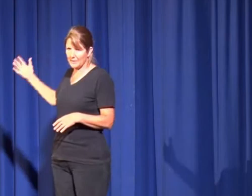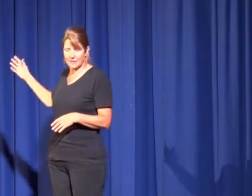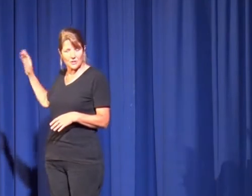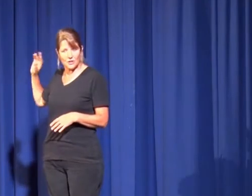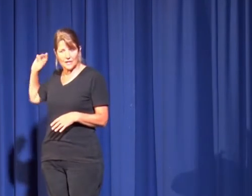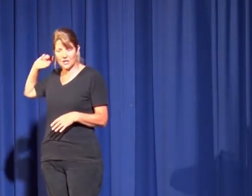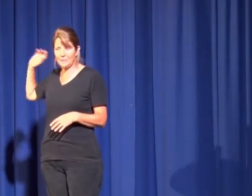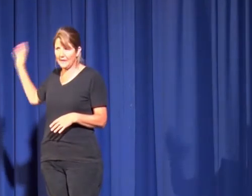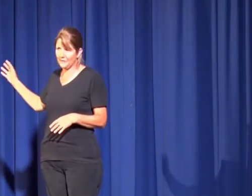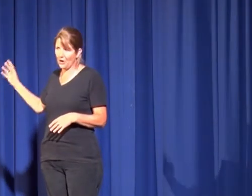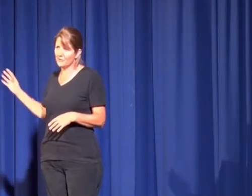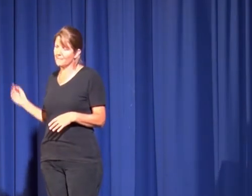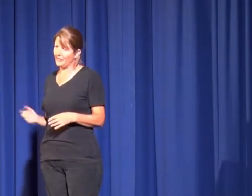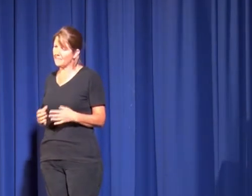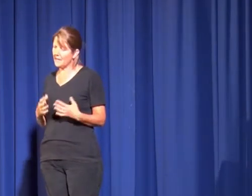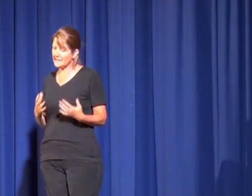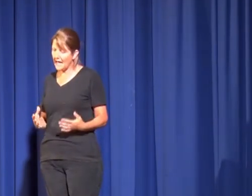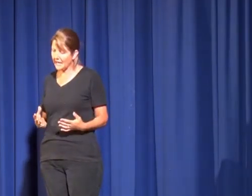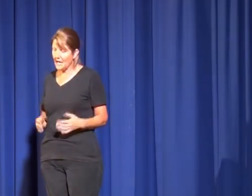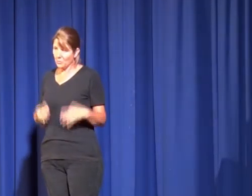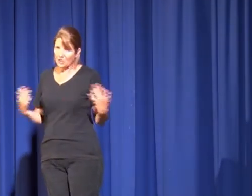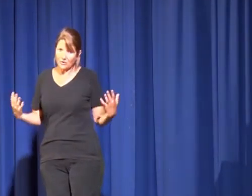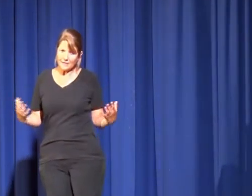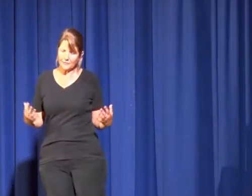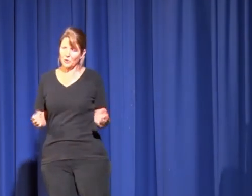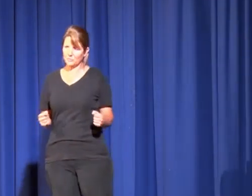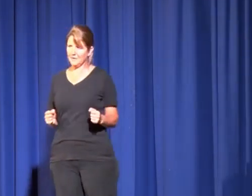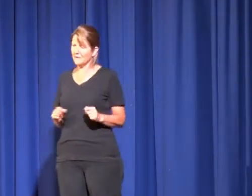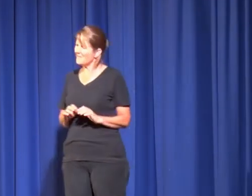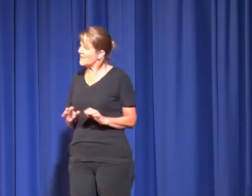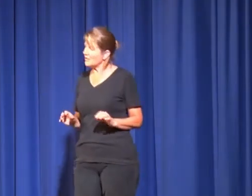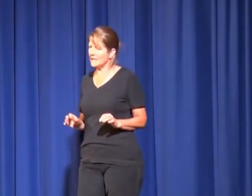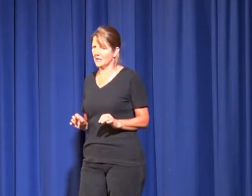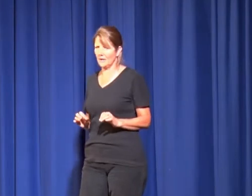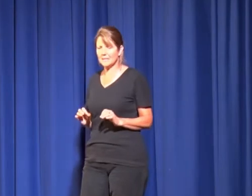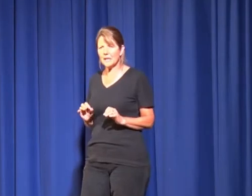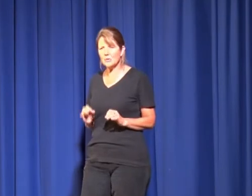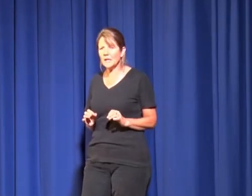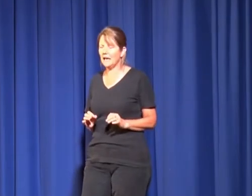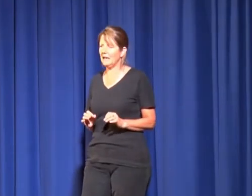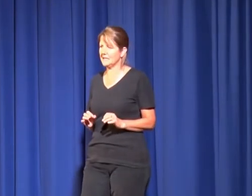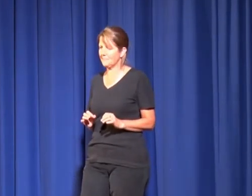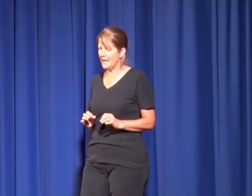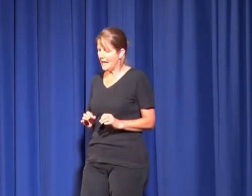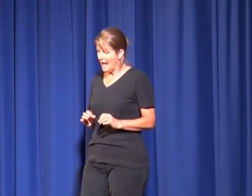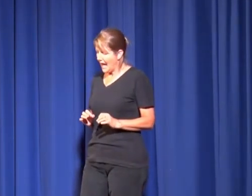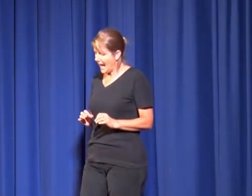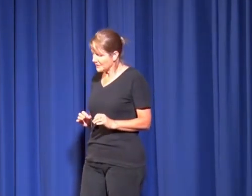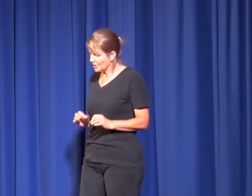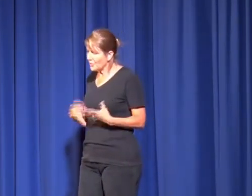in Western Australia, she'd been there for over a month and my dad was holding a fort with very little grace but a good heart. And so